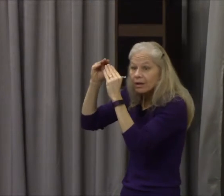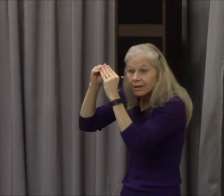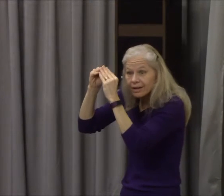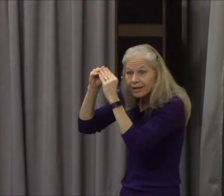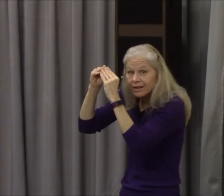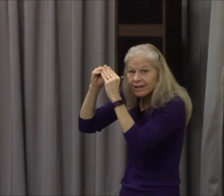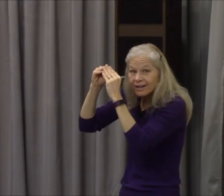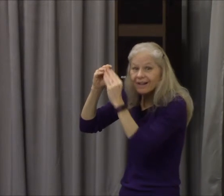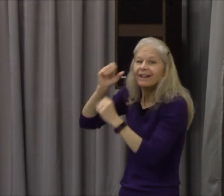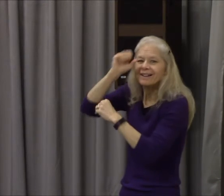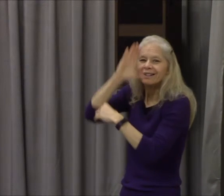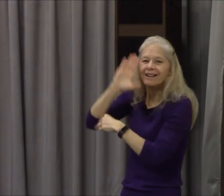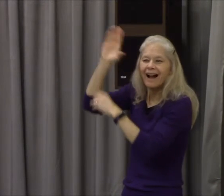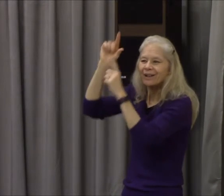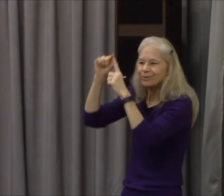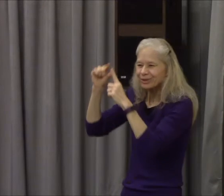the grass witherth the flower faded